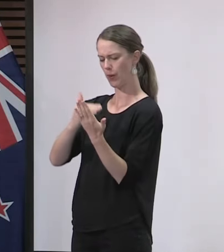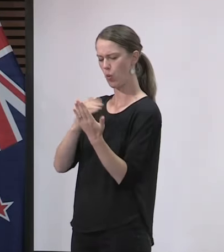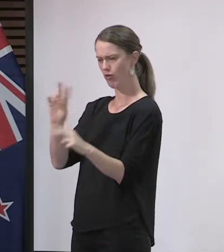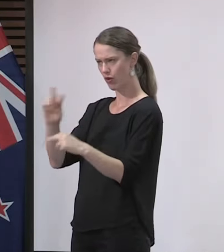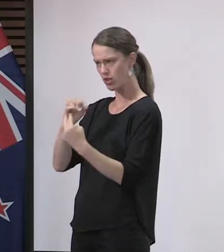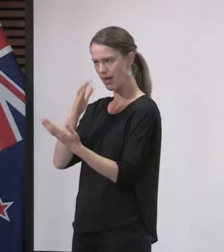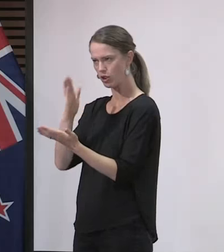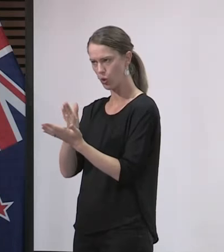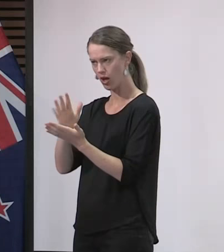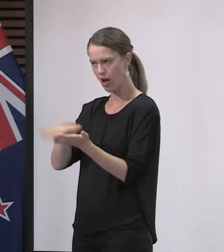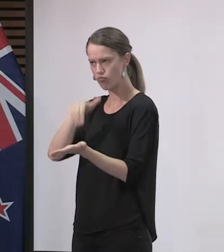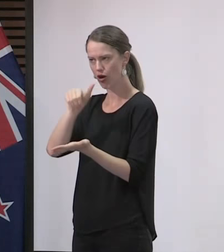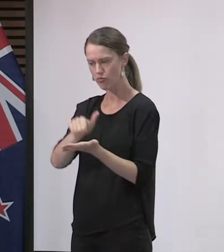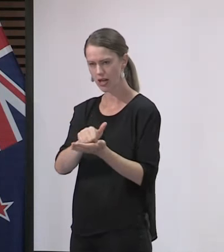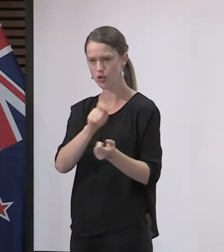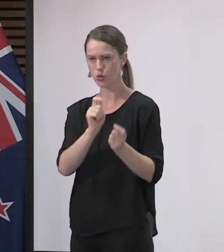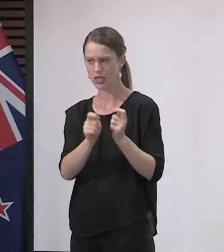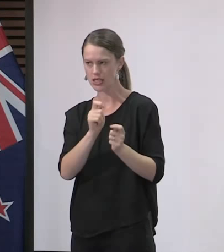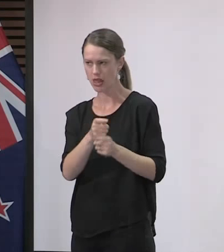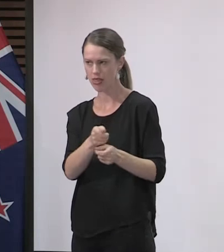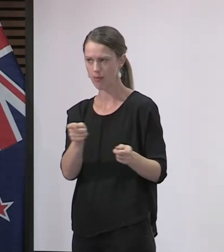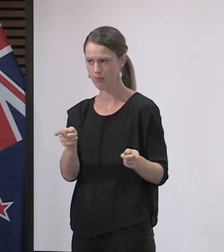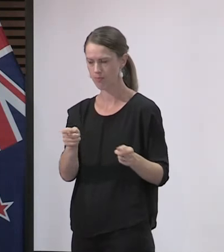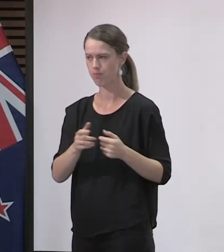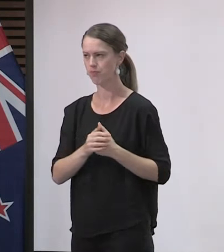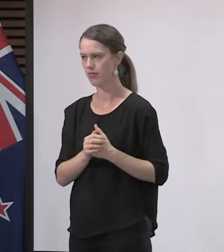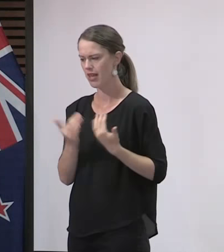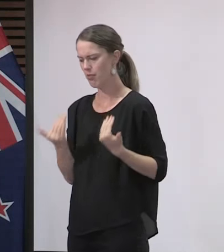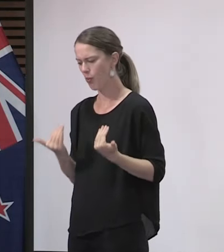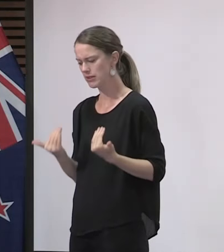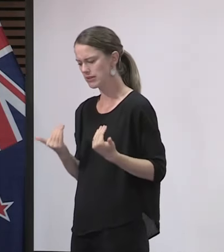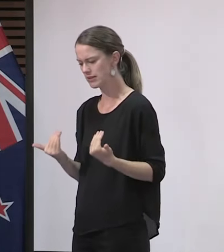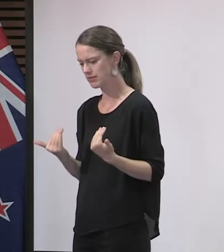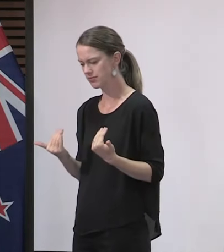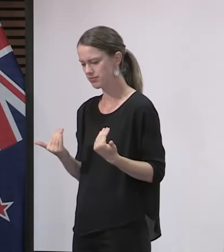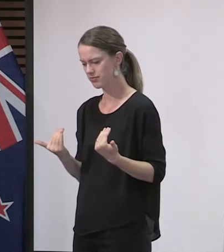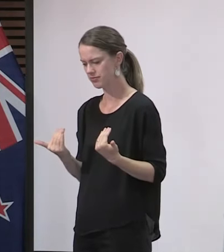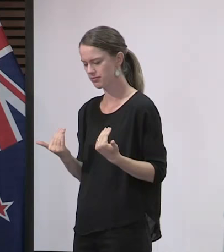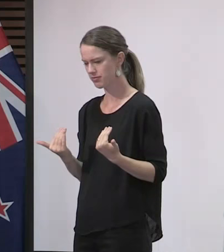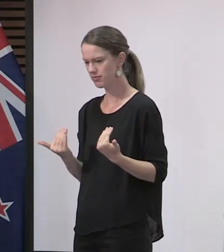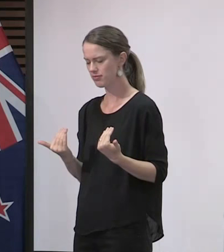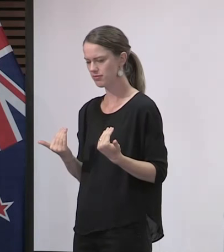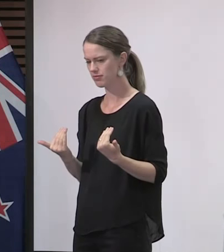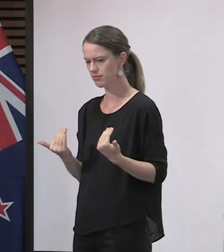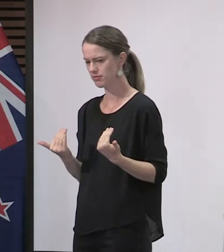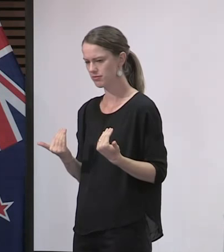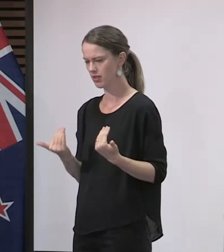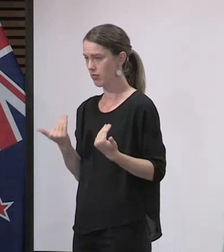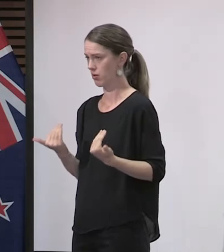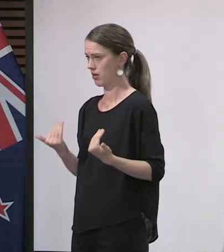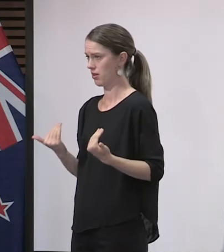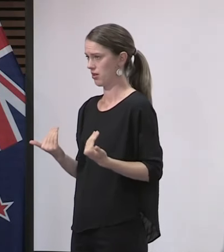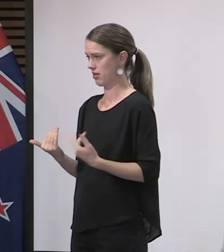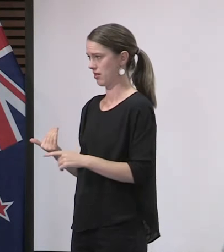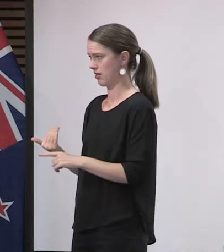just to make sure it is appropriate for a situation we find ourselves in where we've got very low or what appears to be no